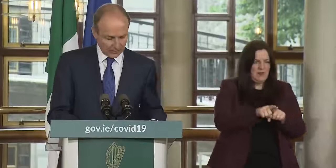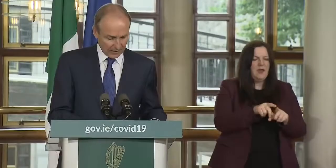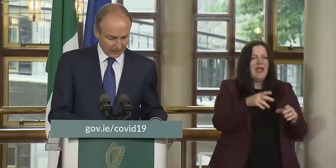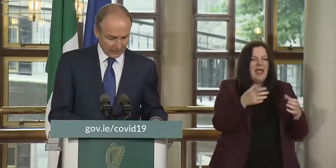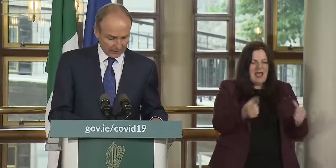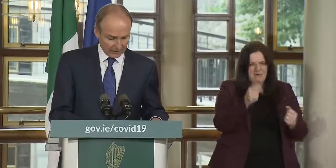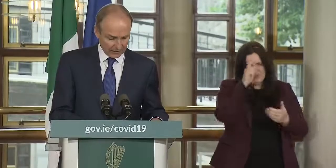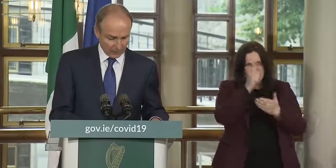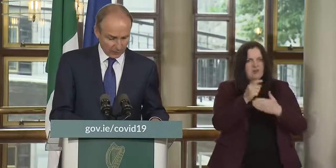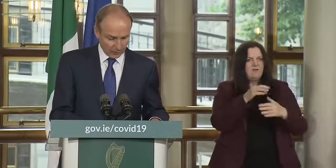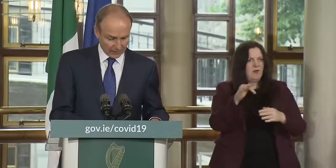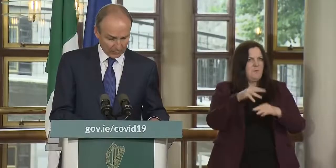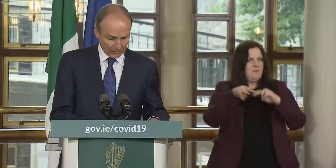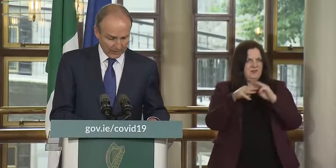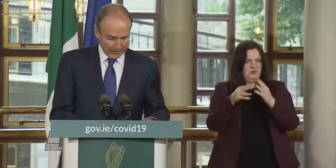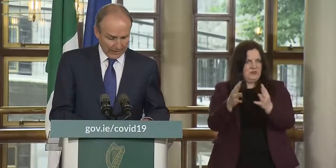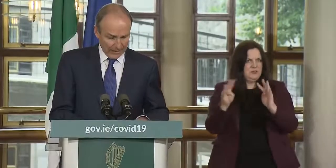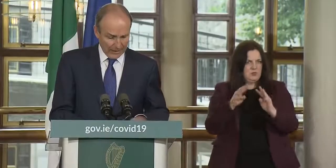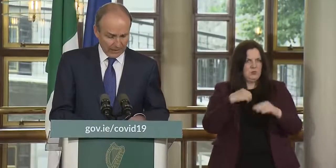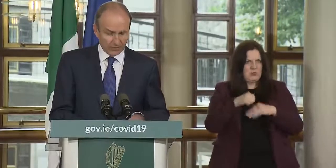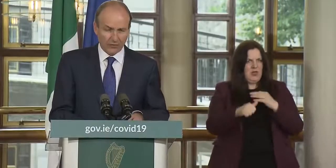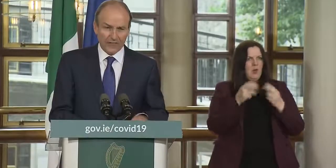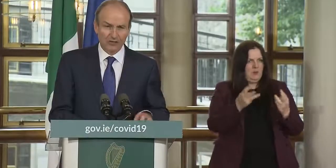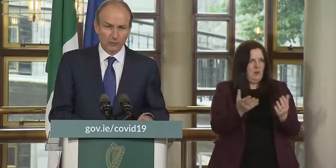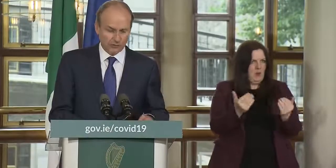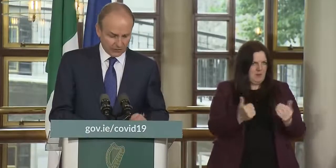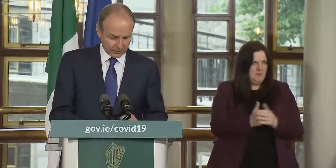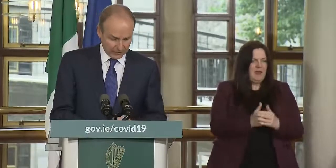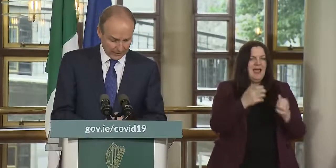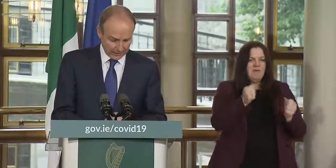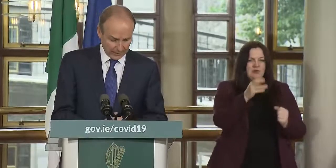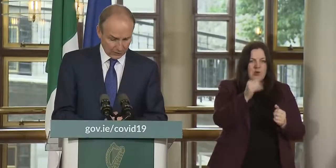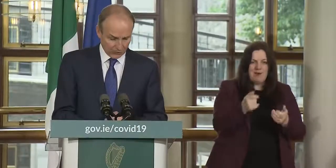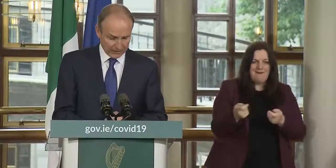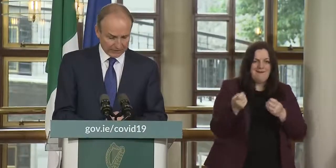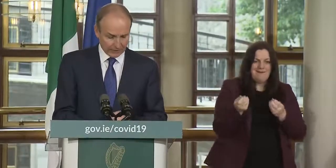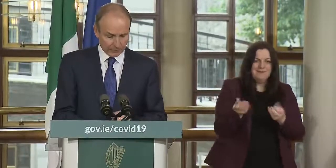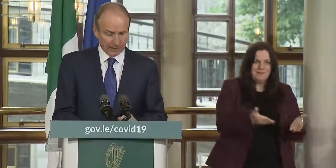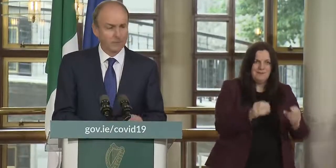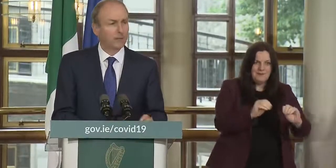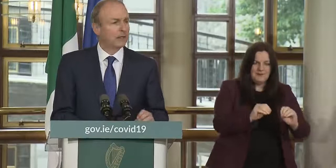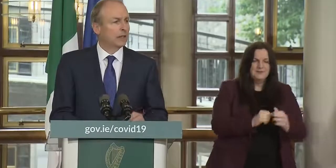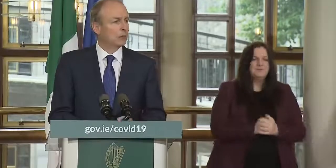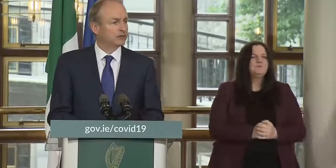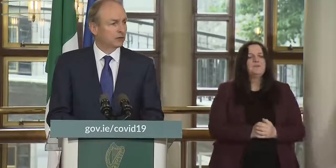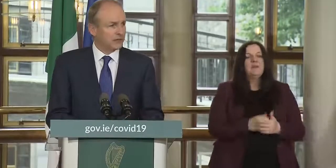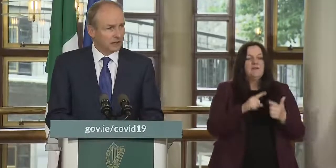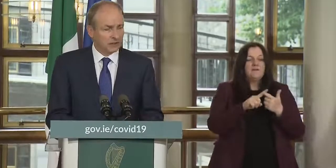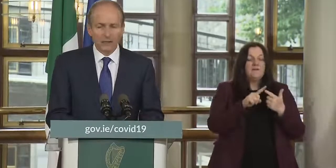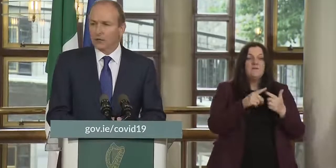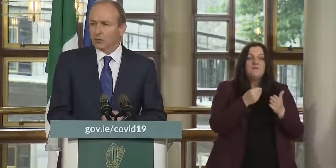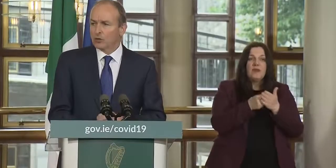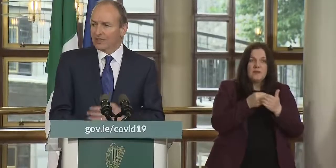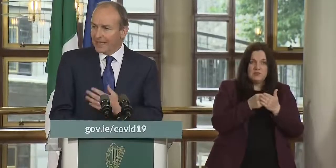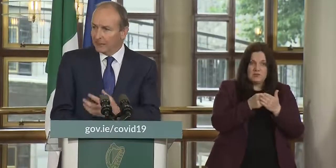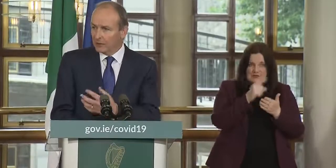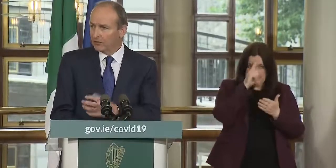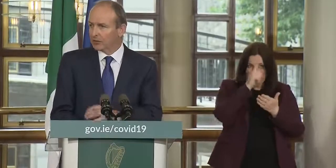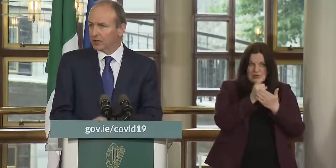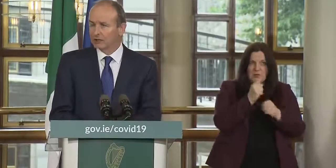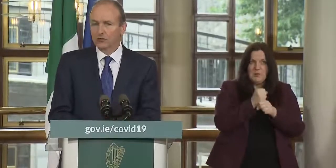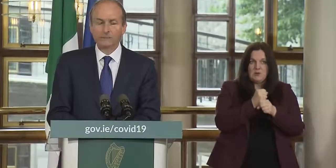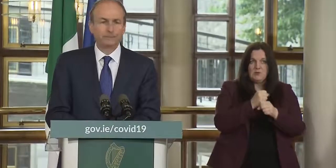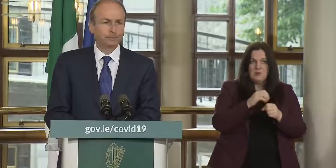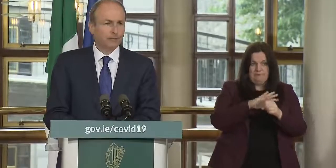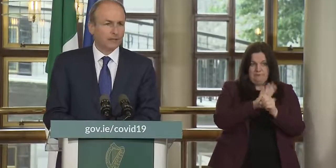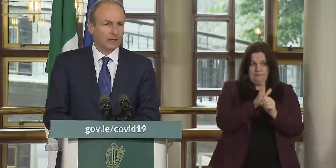of the decision of the cabinet today and i think that will be welcome the financial provision covid19 bill was agreed which enables